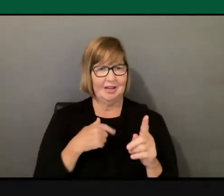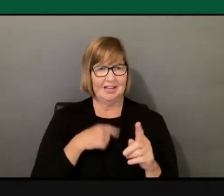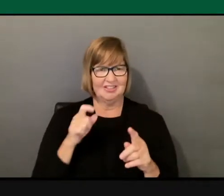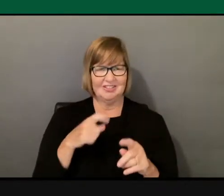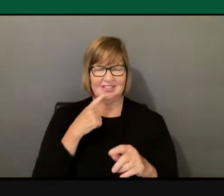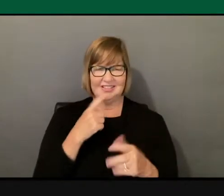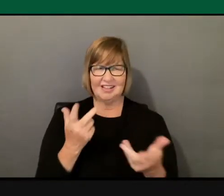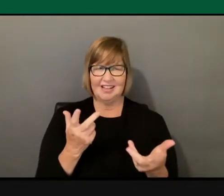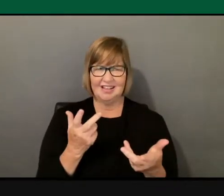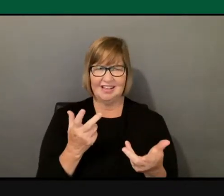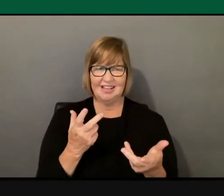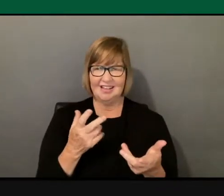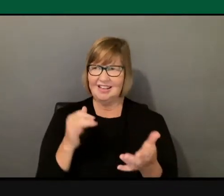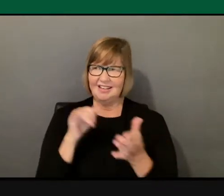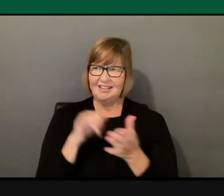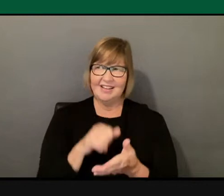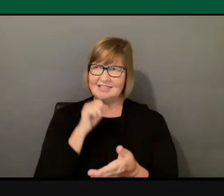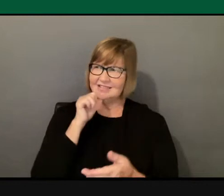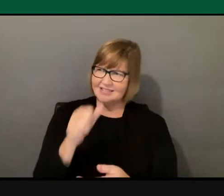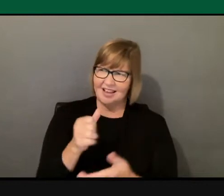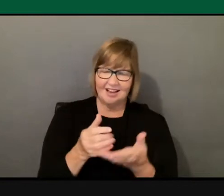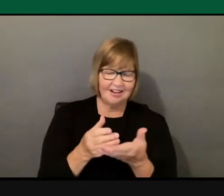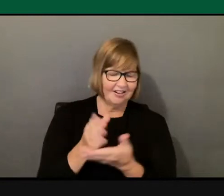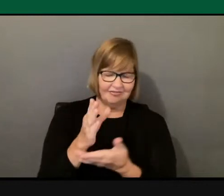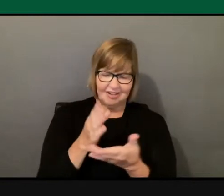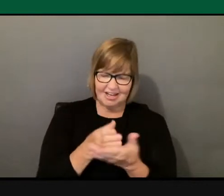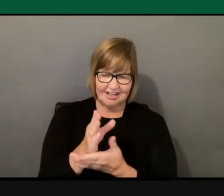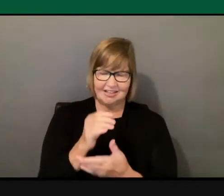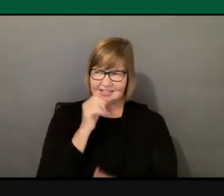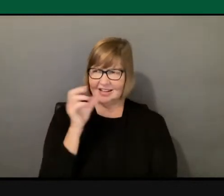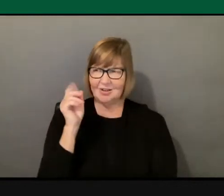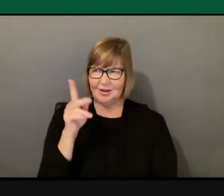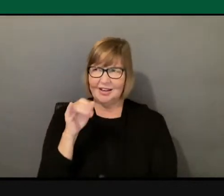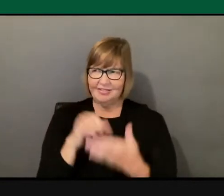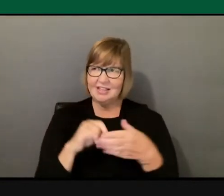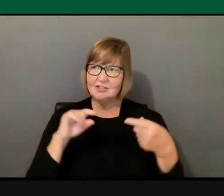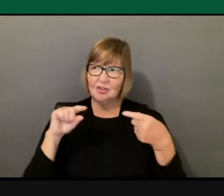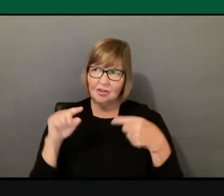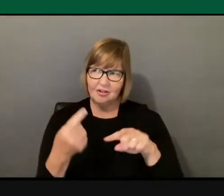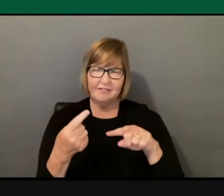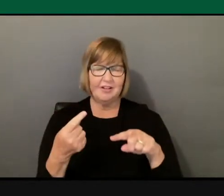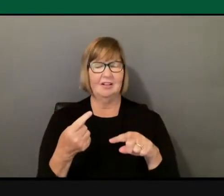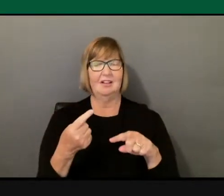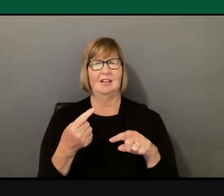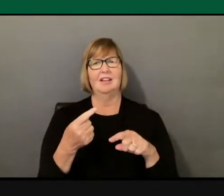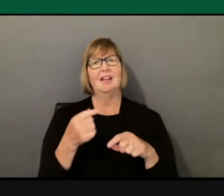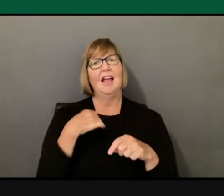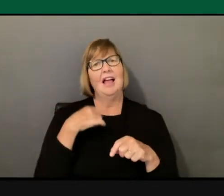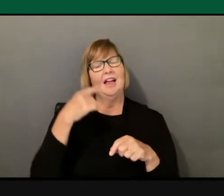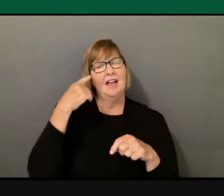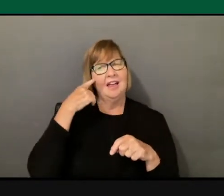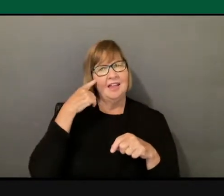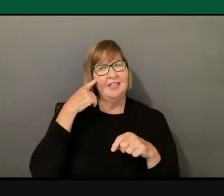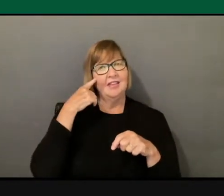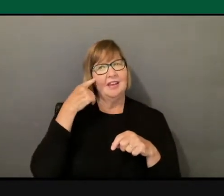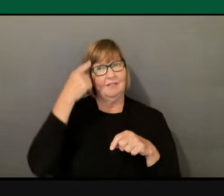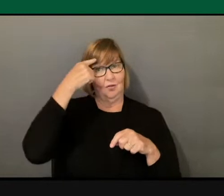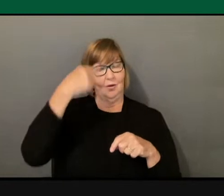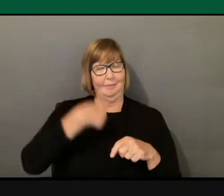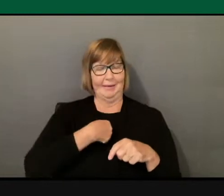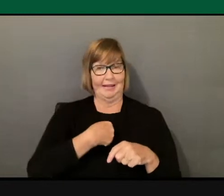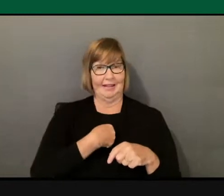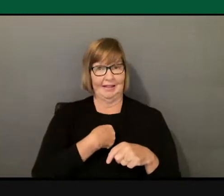that's not okay. You know, that is hurtful. And so, I think that for me, what